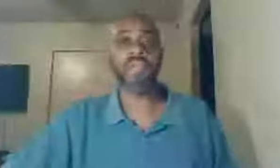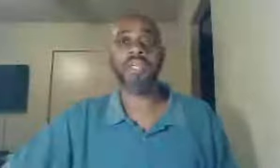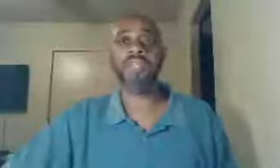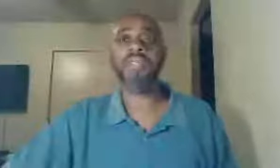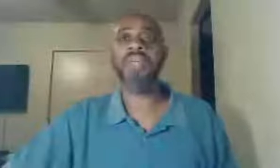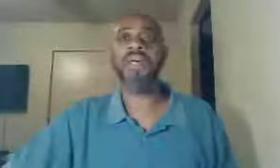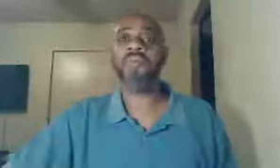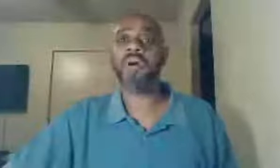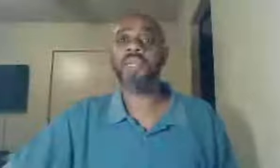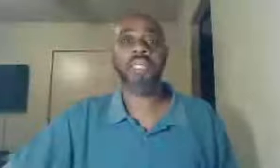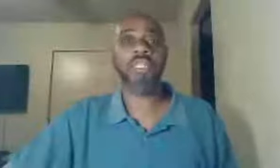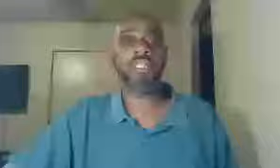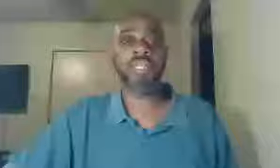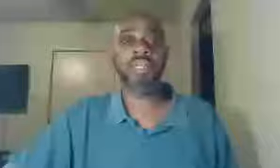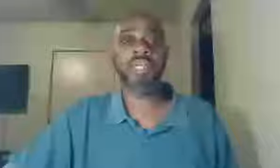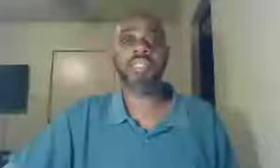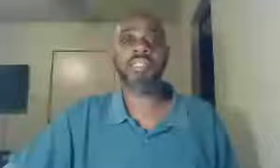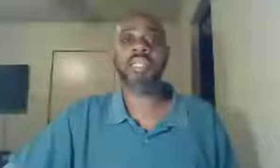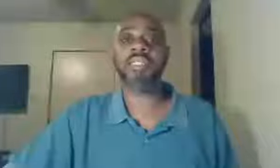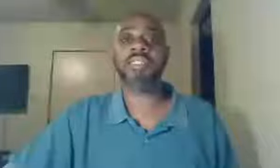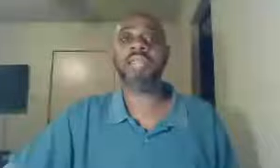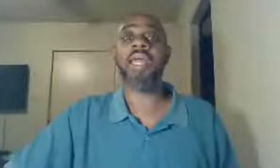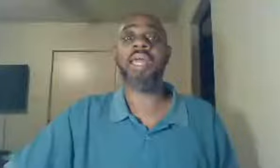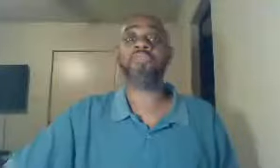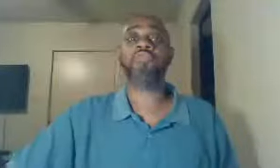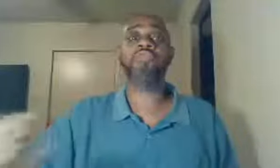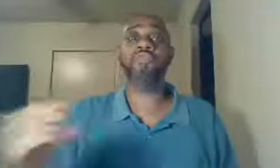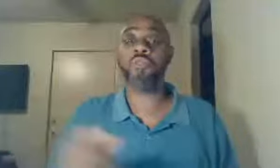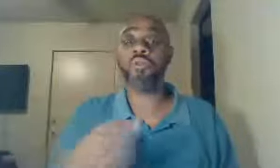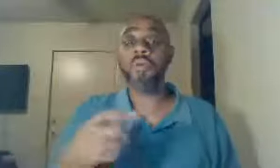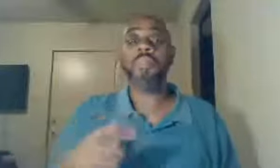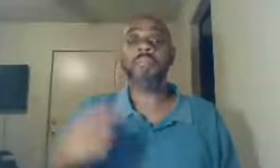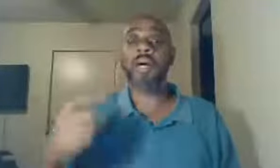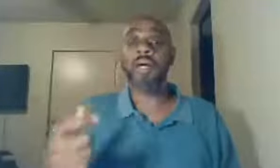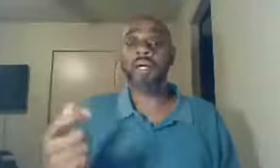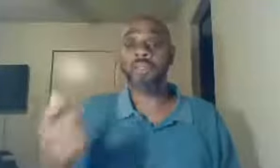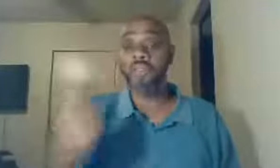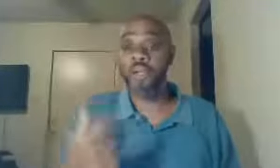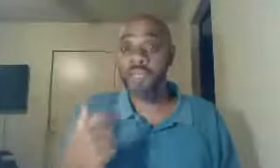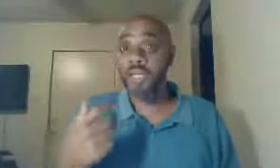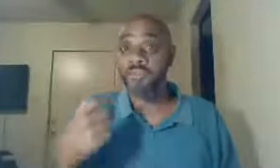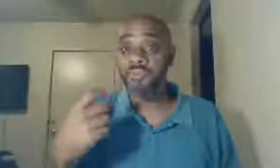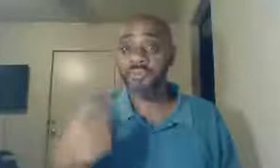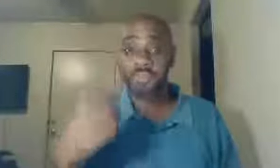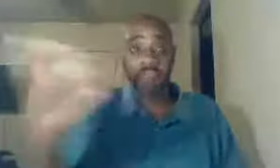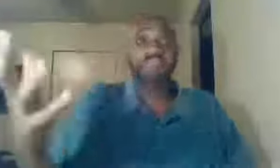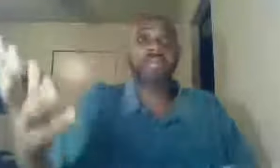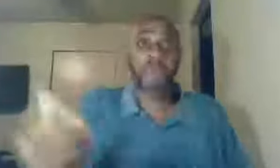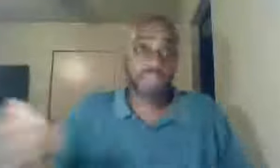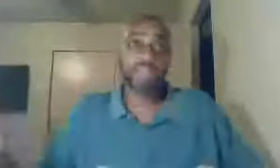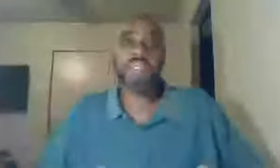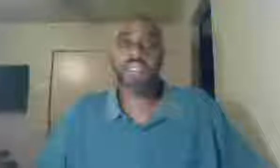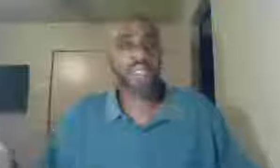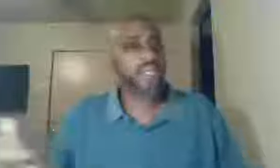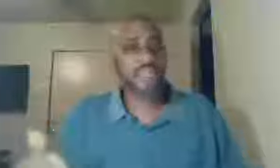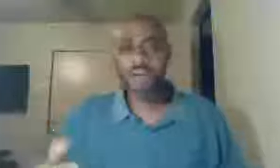phrase, but Paul is saying, look, it is not as crucial in terms of, some say Paul, some say, no,